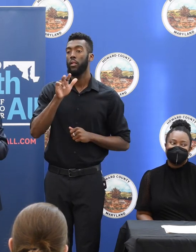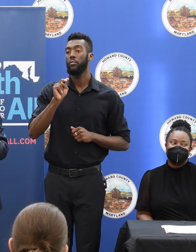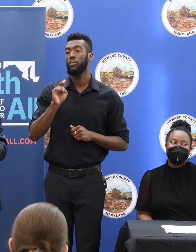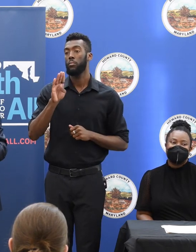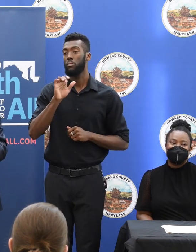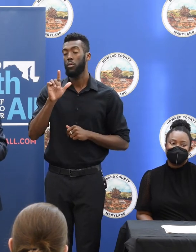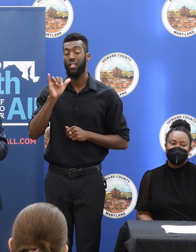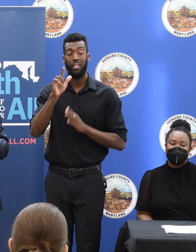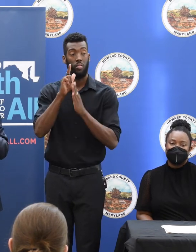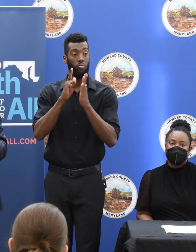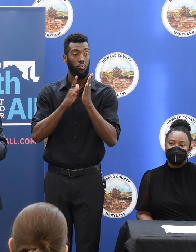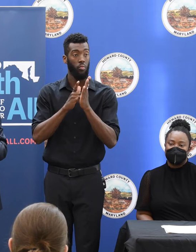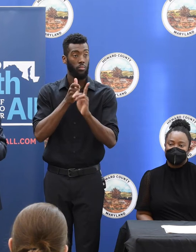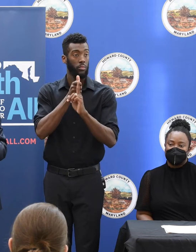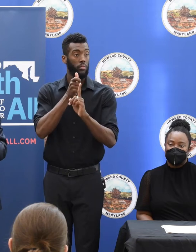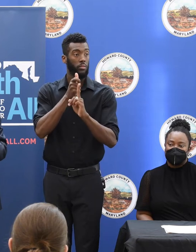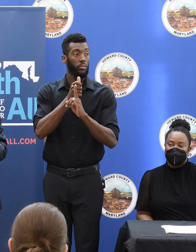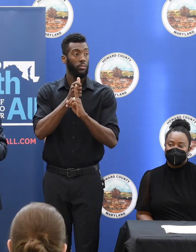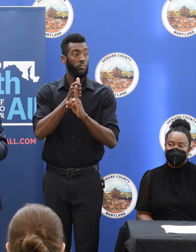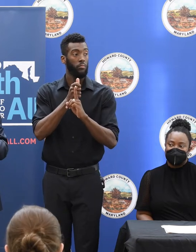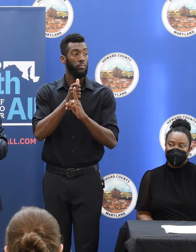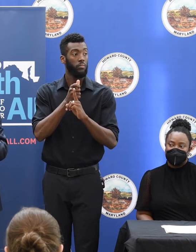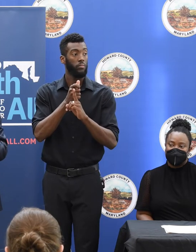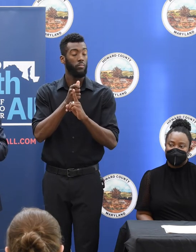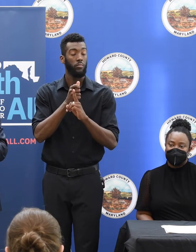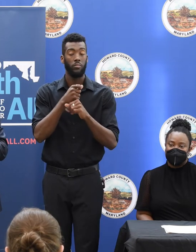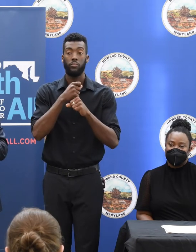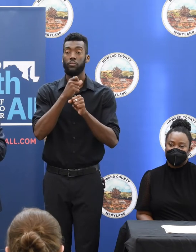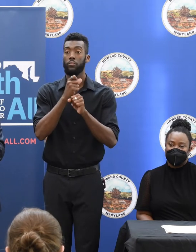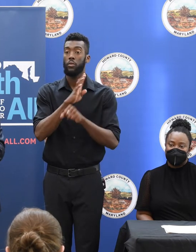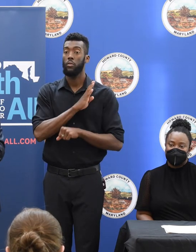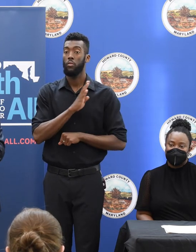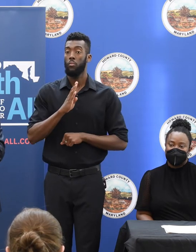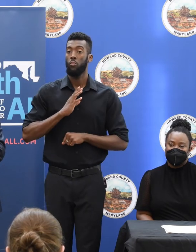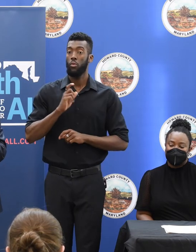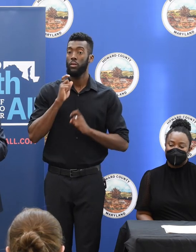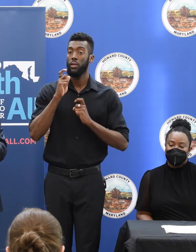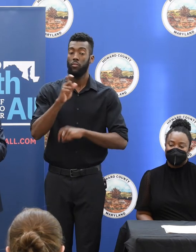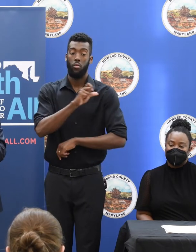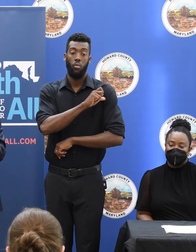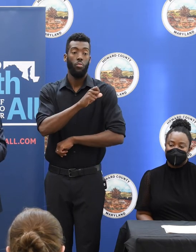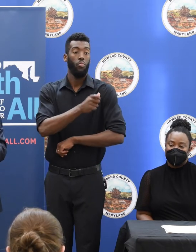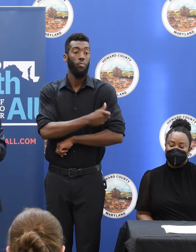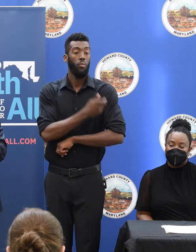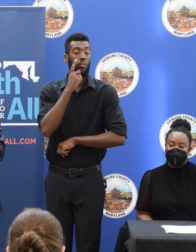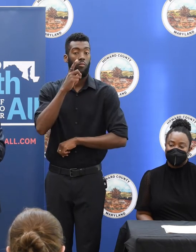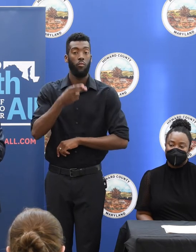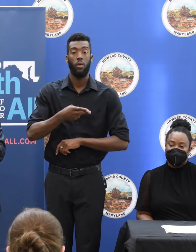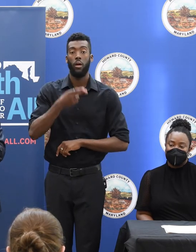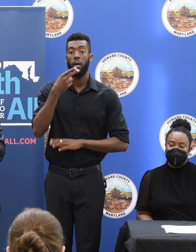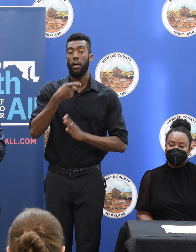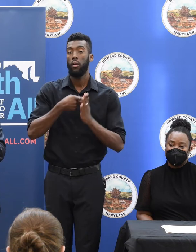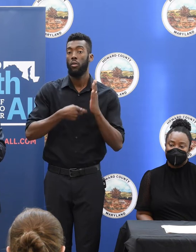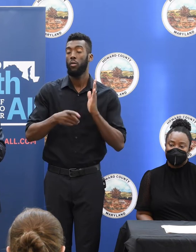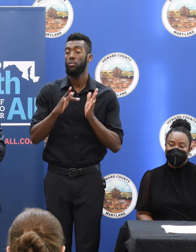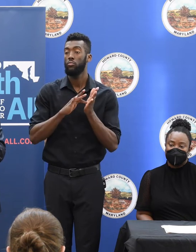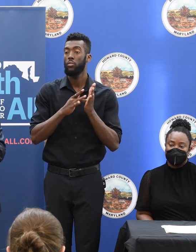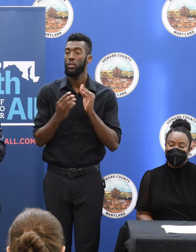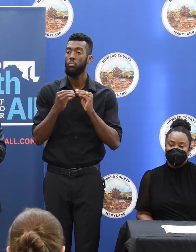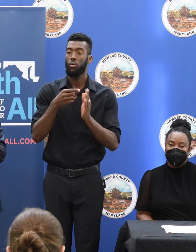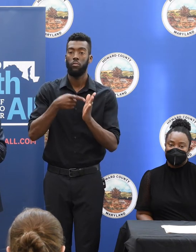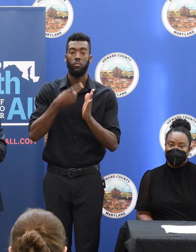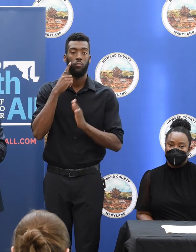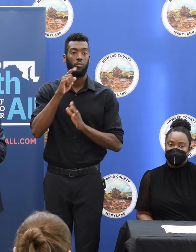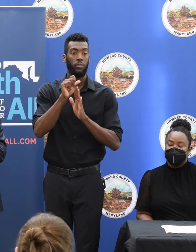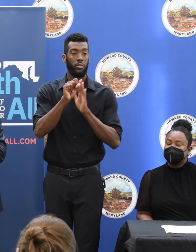That law created the board and gives them authority right now to make high-cost drugs more affordable for state and local